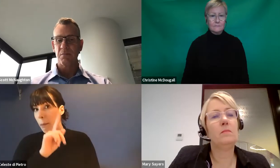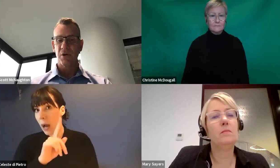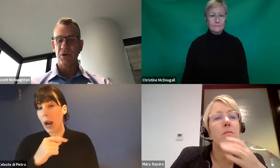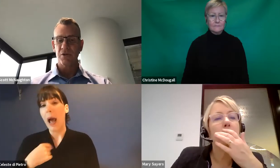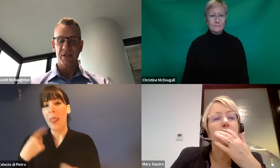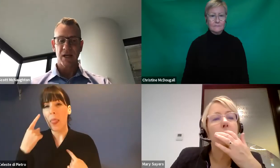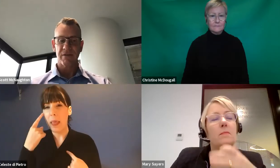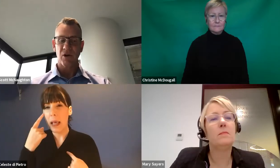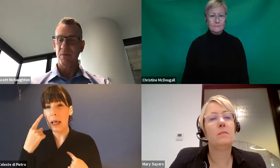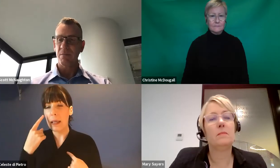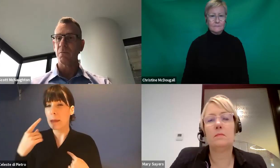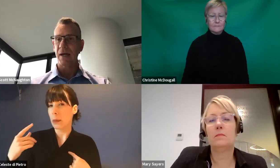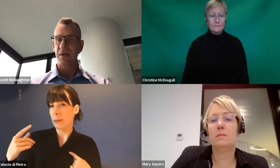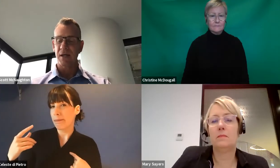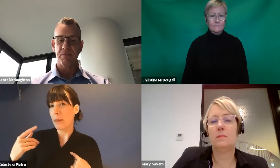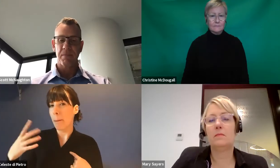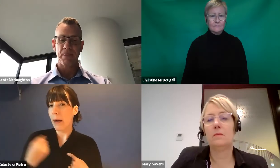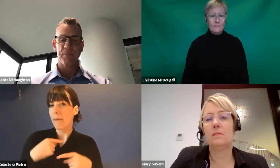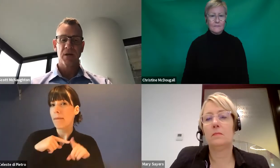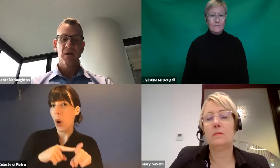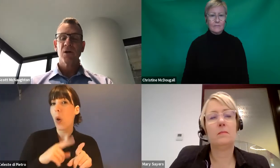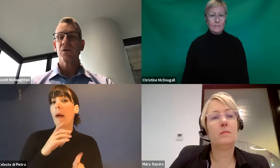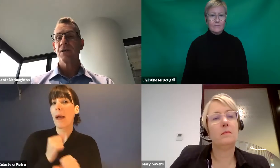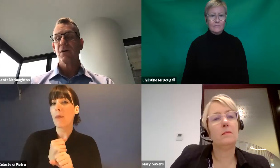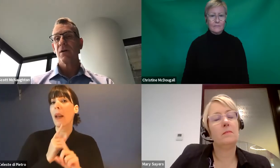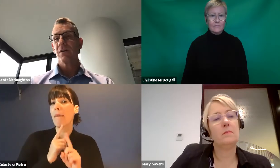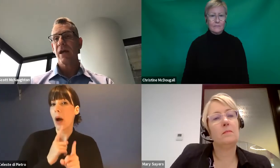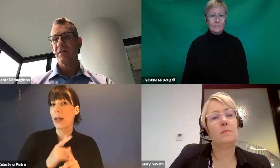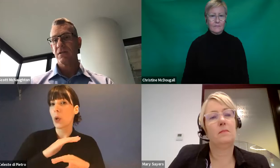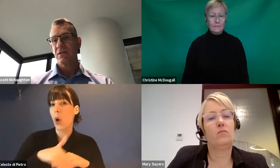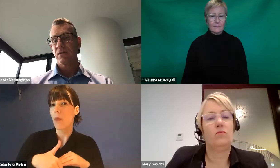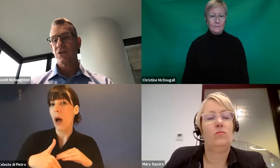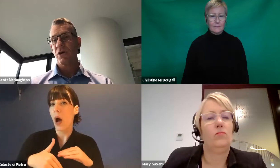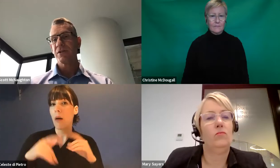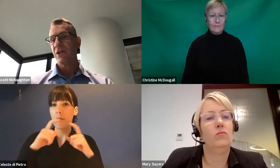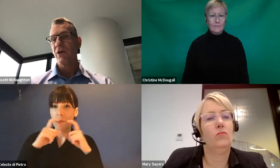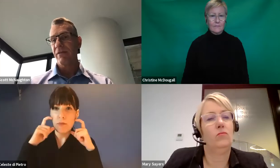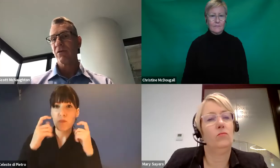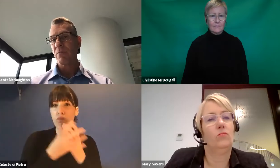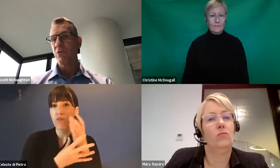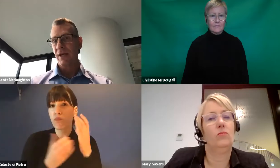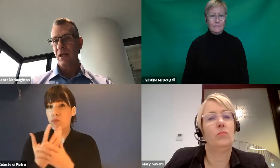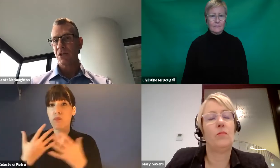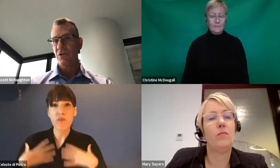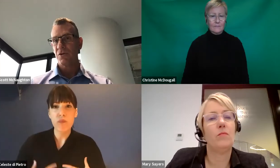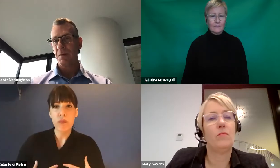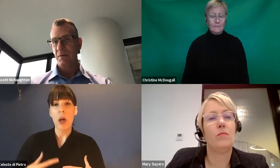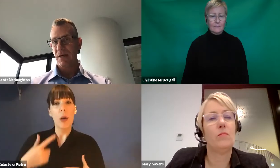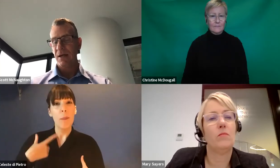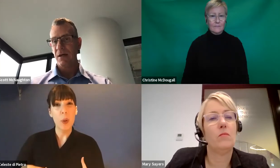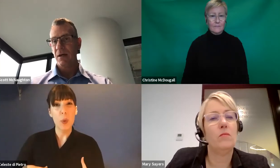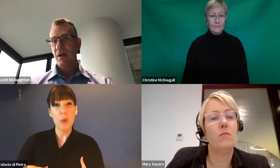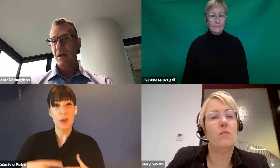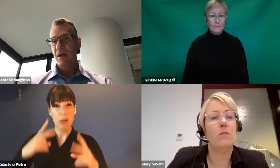using personal protective equipment or PPE. Because the evidence shows that not everyone will need to use